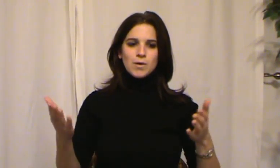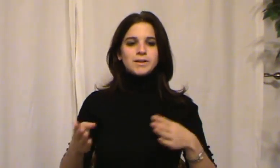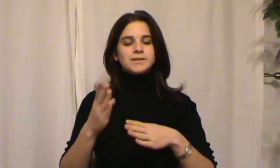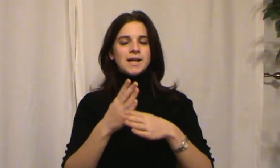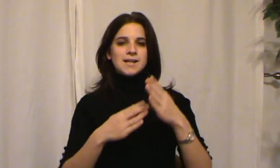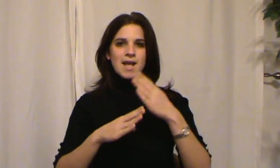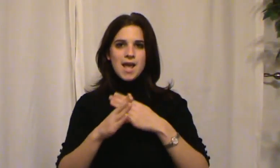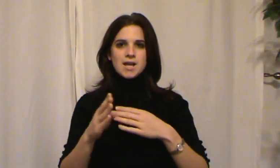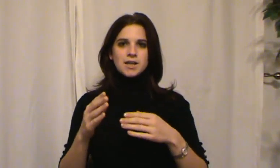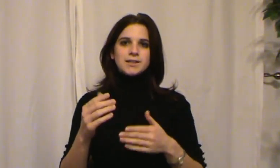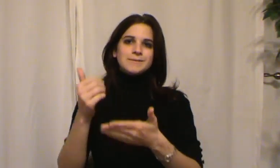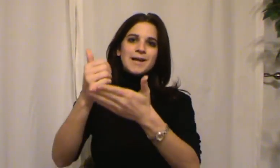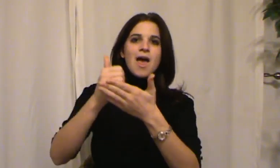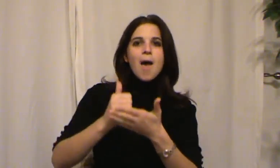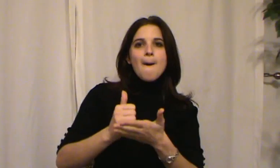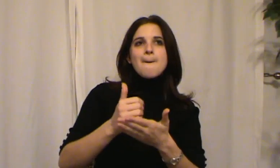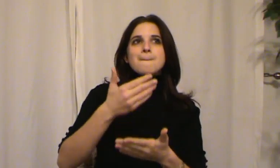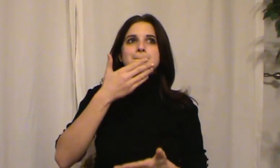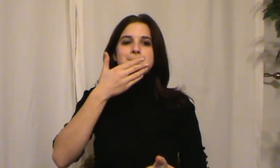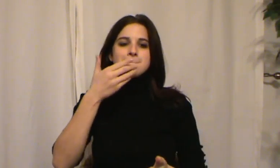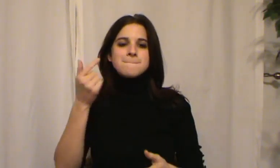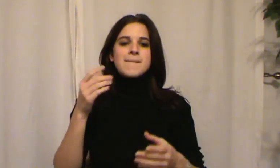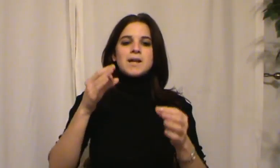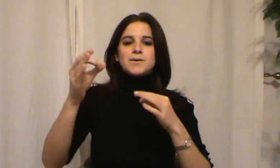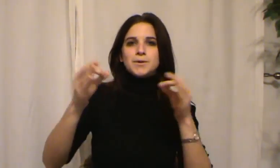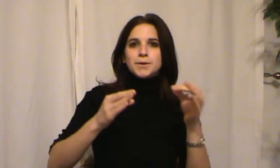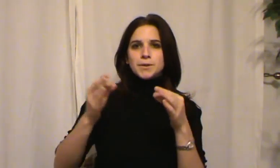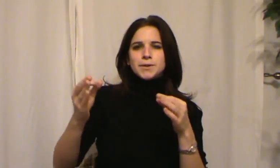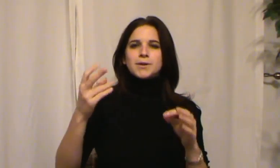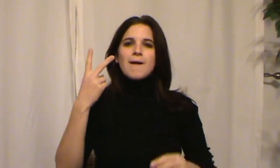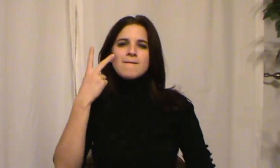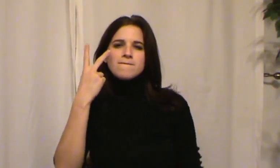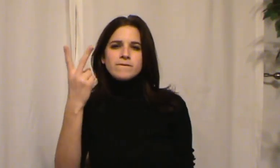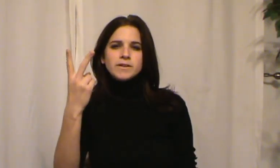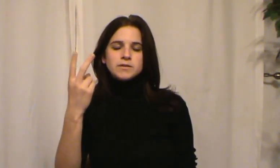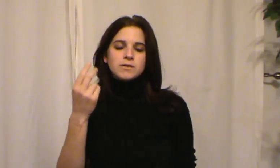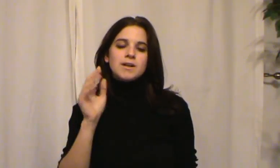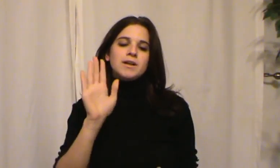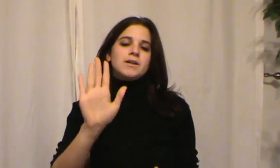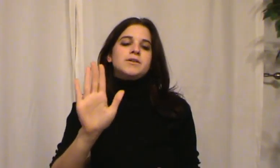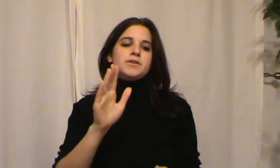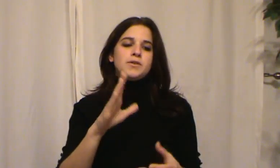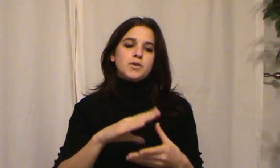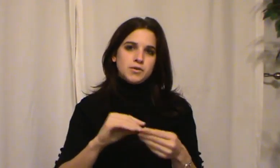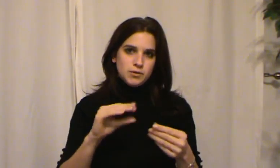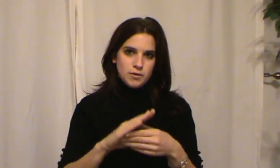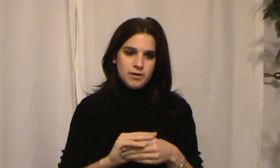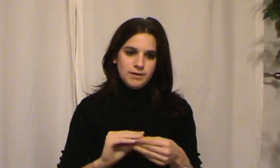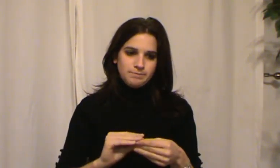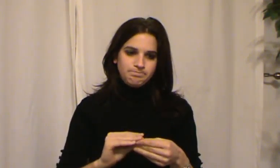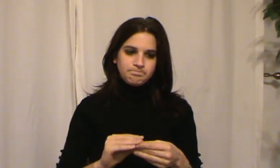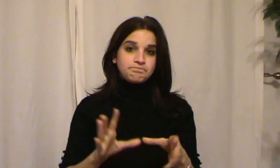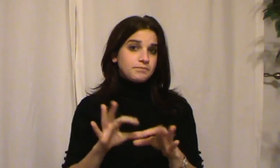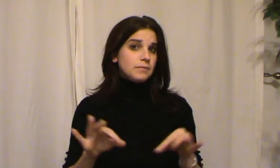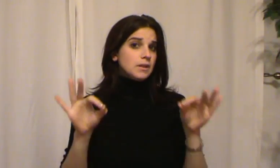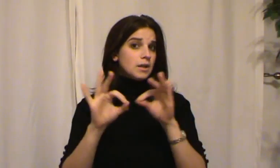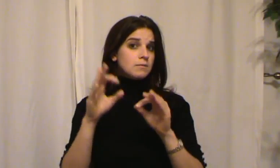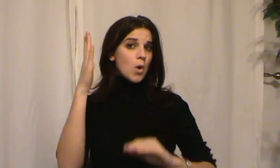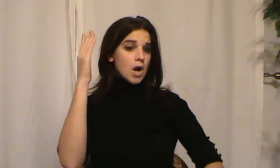The Washington Post reports gun owners have purchased about 12 billion rounds of ammunition this year. amounts to 38 bullets